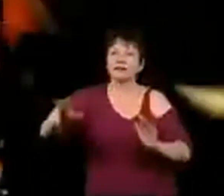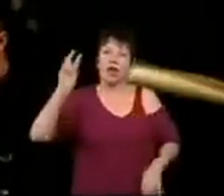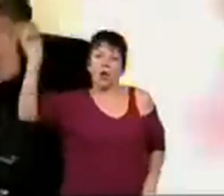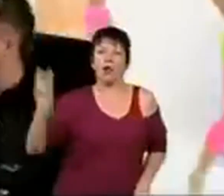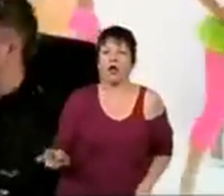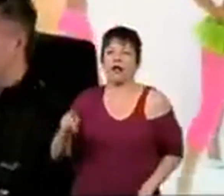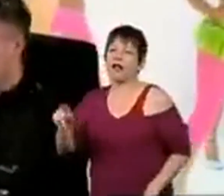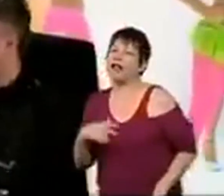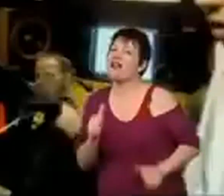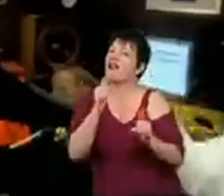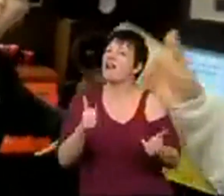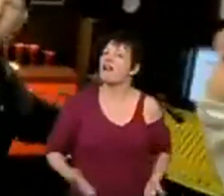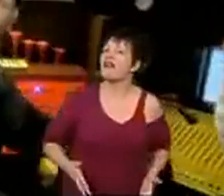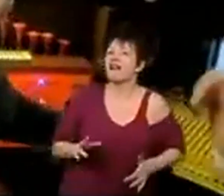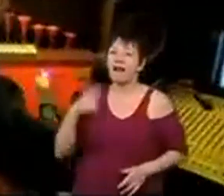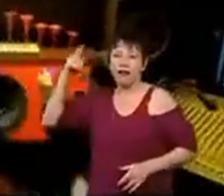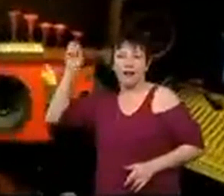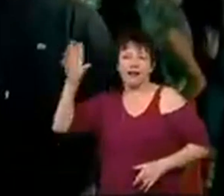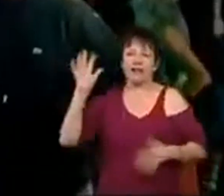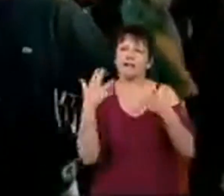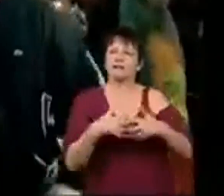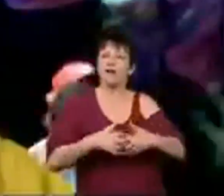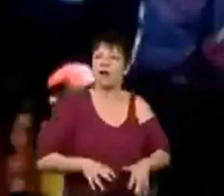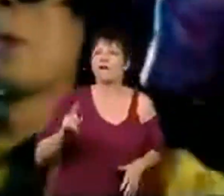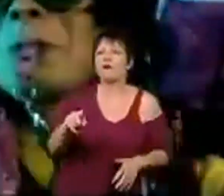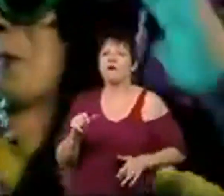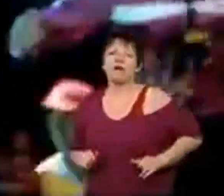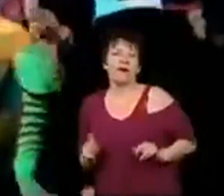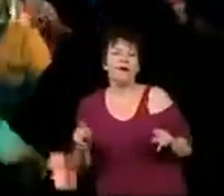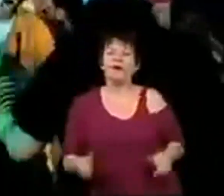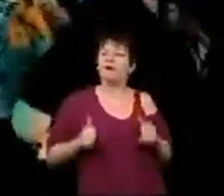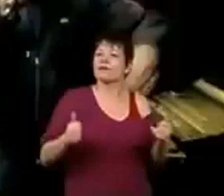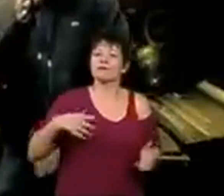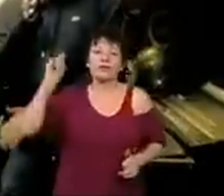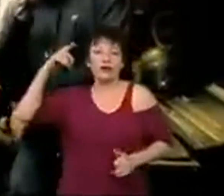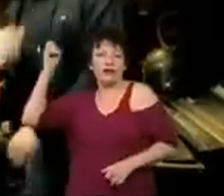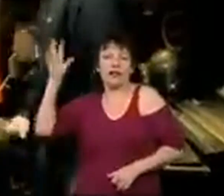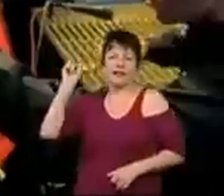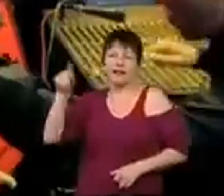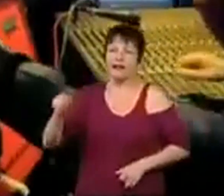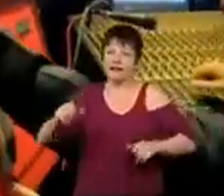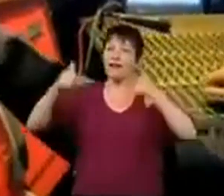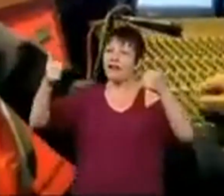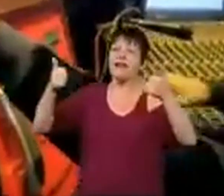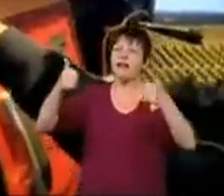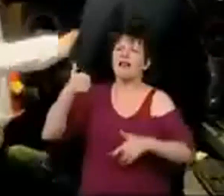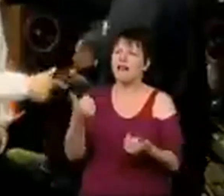ah sick that mate put a donk on it techno oh no that is good put a donk on it hey that's good that's all right